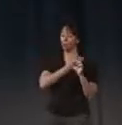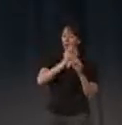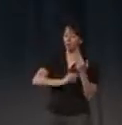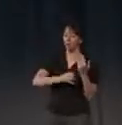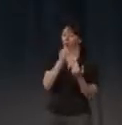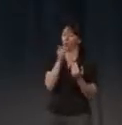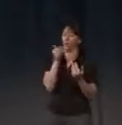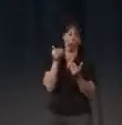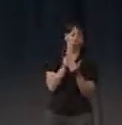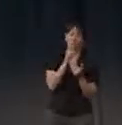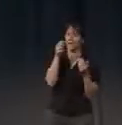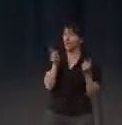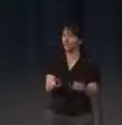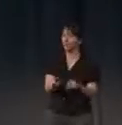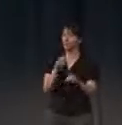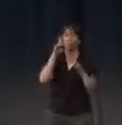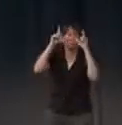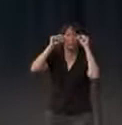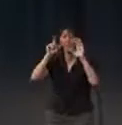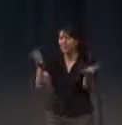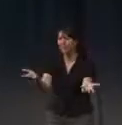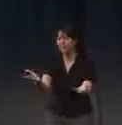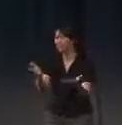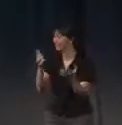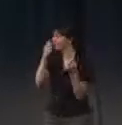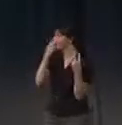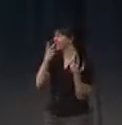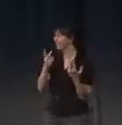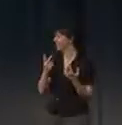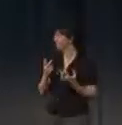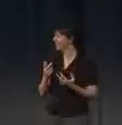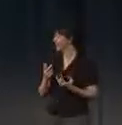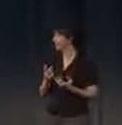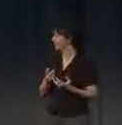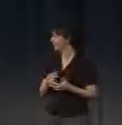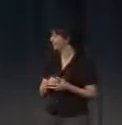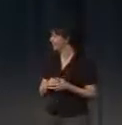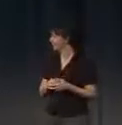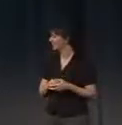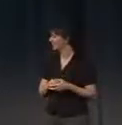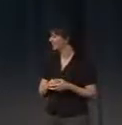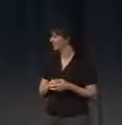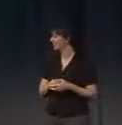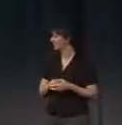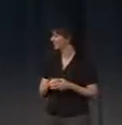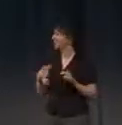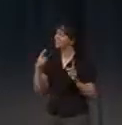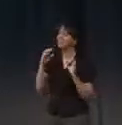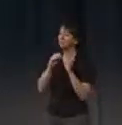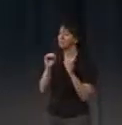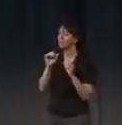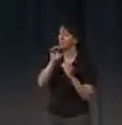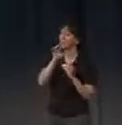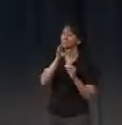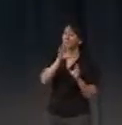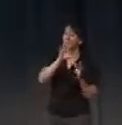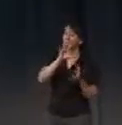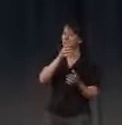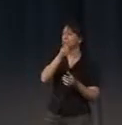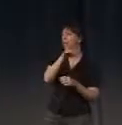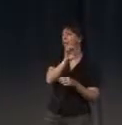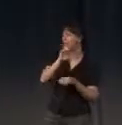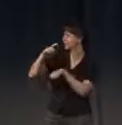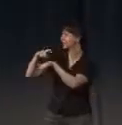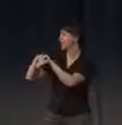did all the measures that this will not happen. Anyway, this gets more like on space-time foam, and what foam might be, and